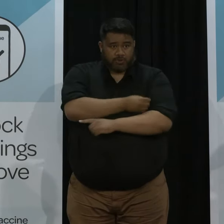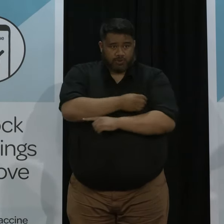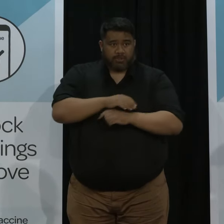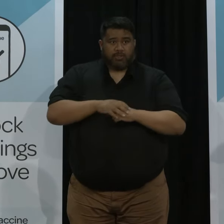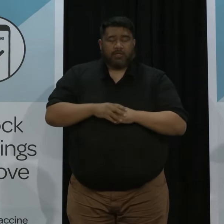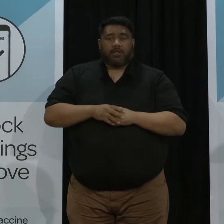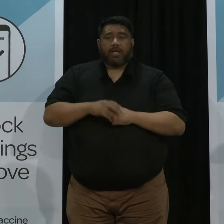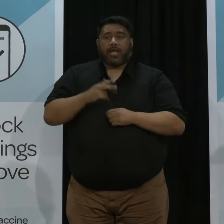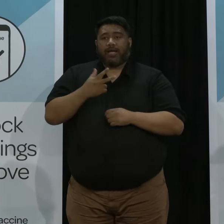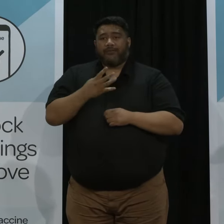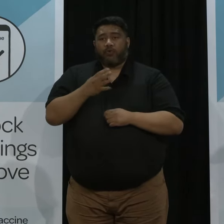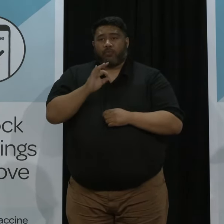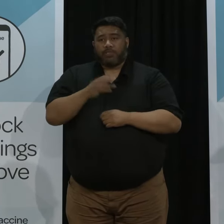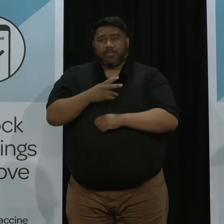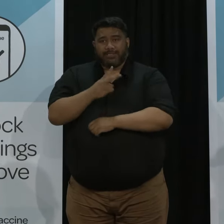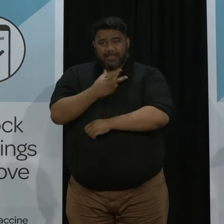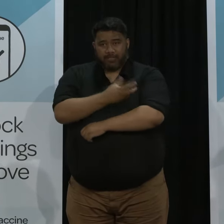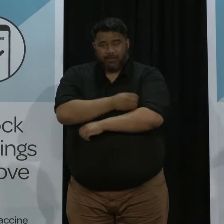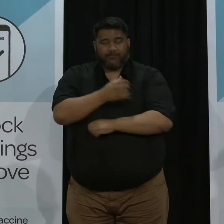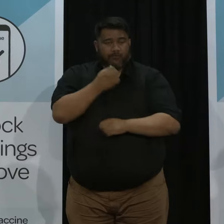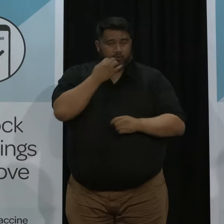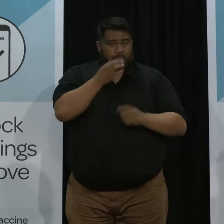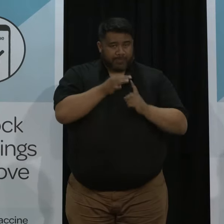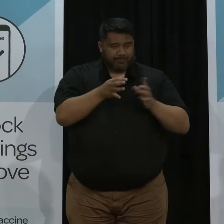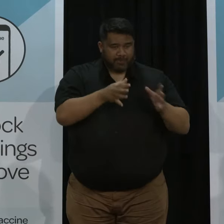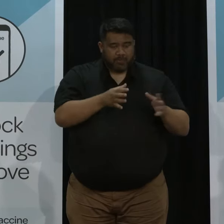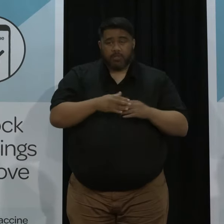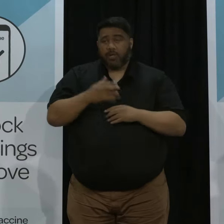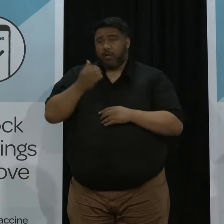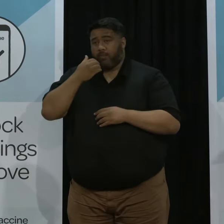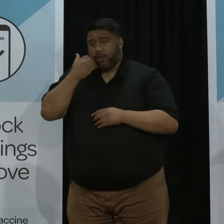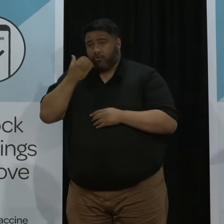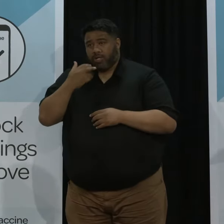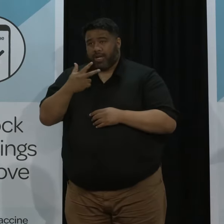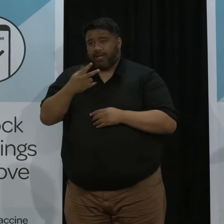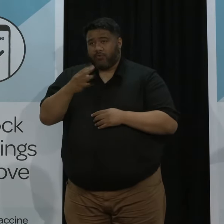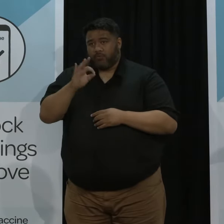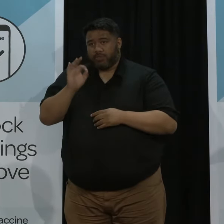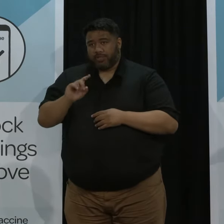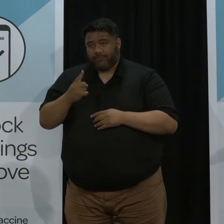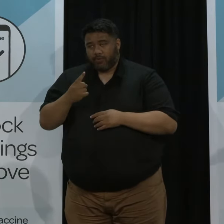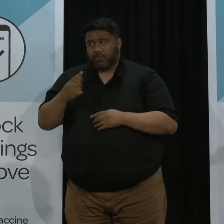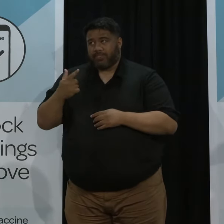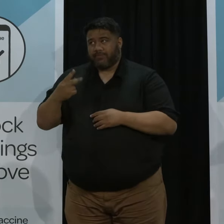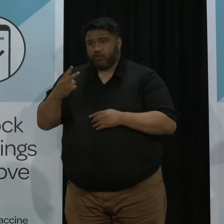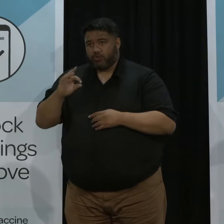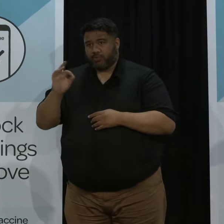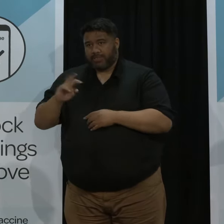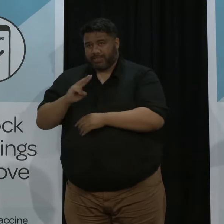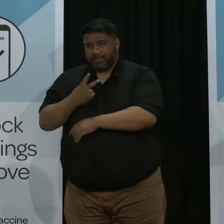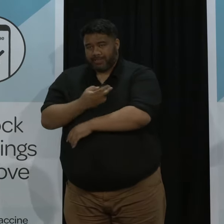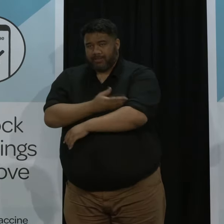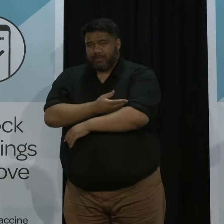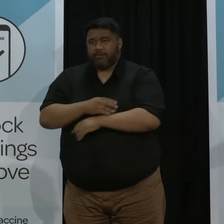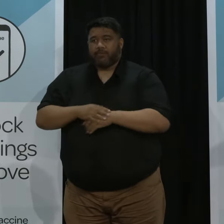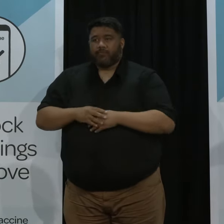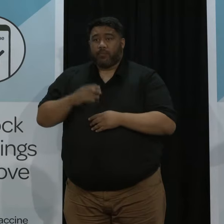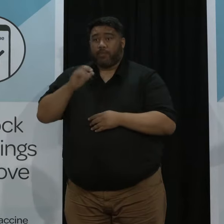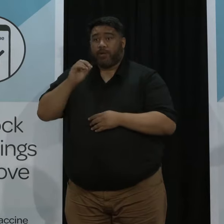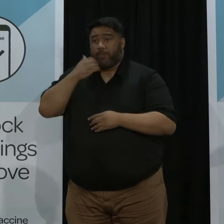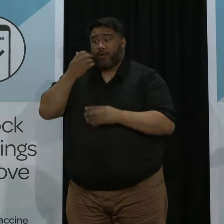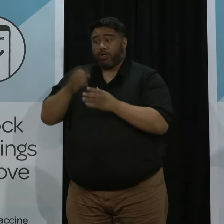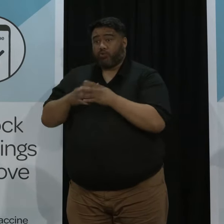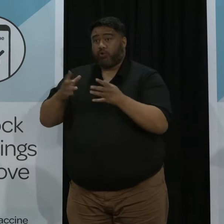% second dose and climbing Māori 84% and 72% so and Māori is the fastest